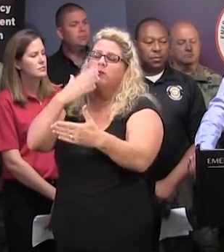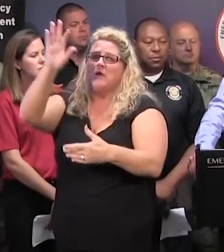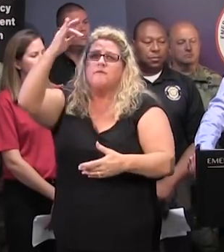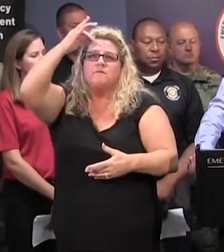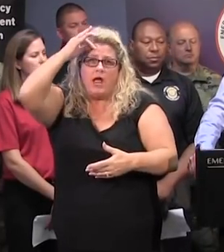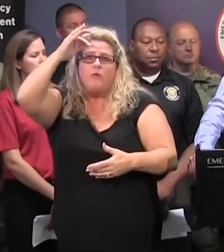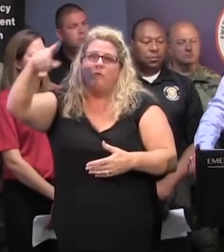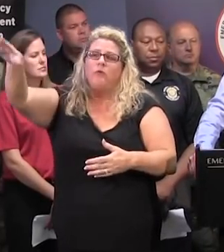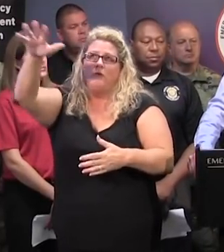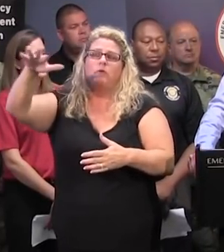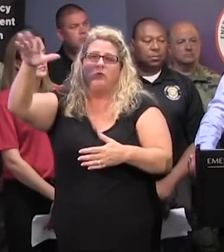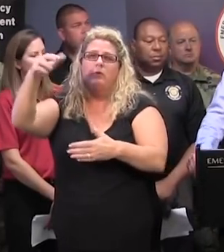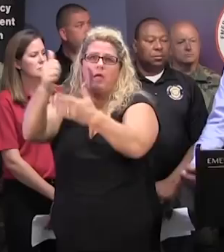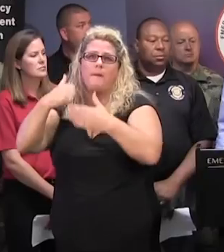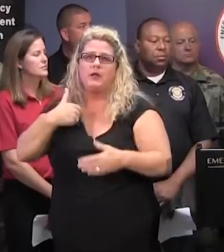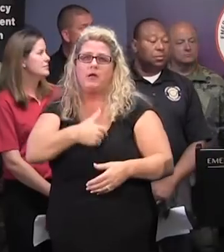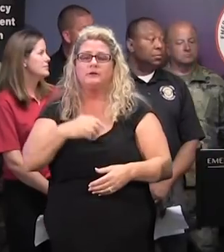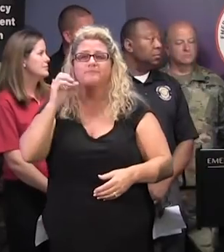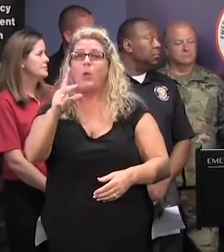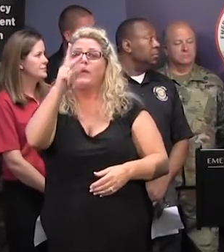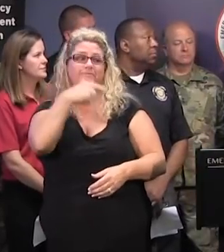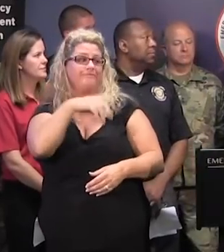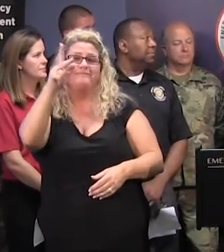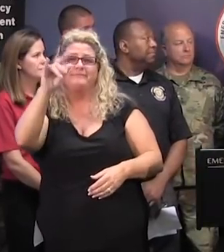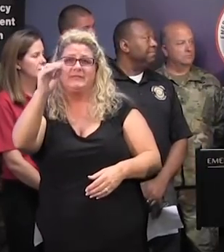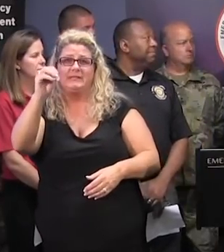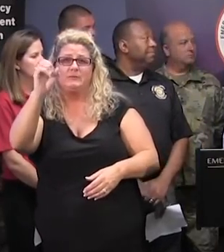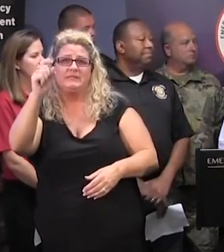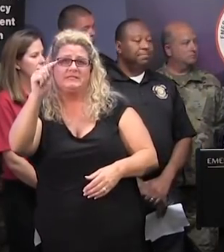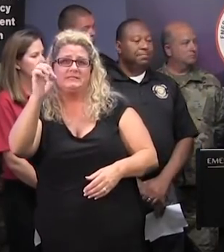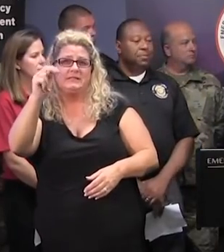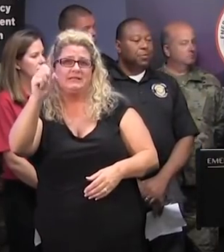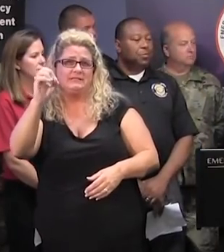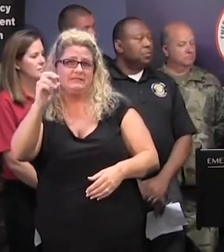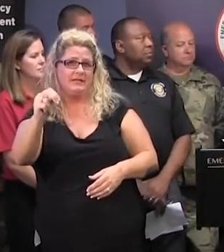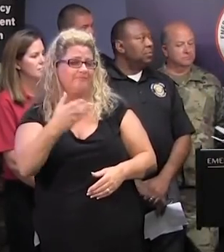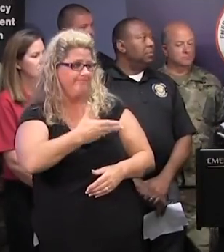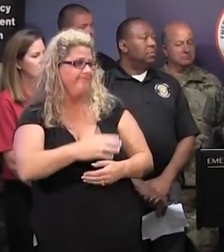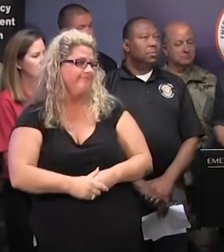administration. Kim Stinson, Emergency Management Division. Yes, sir.